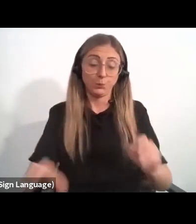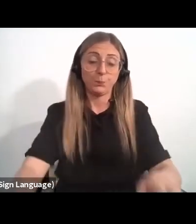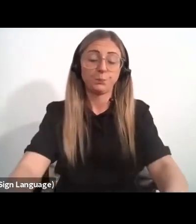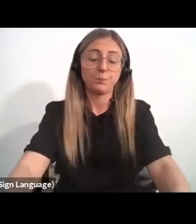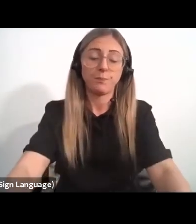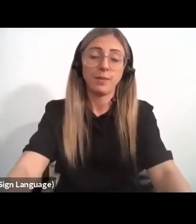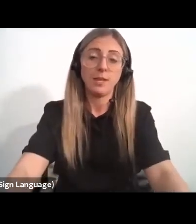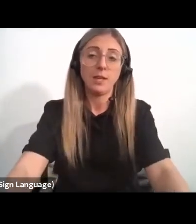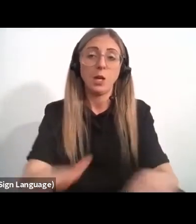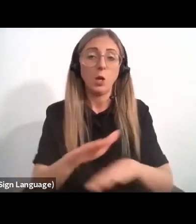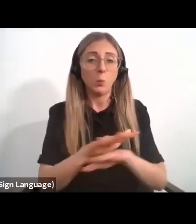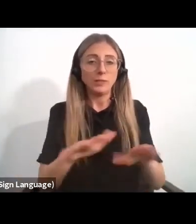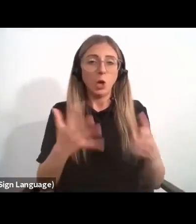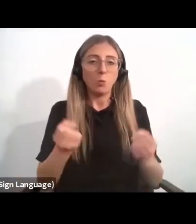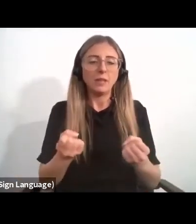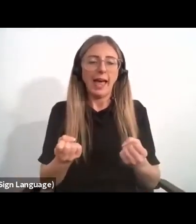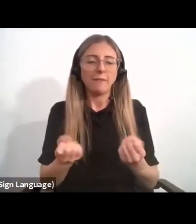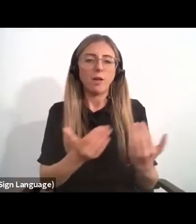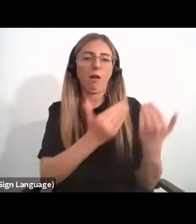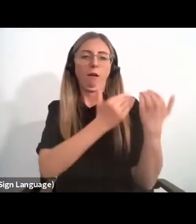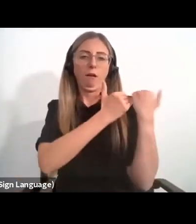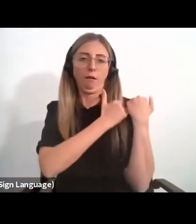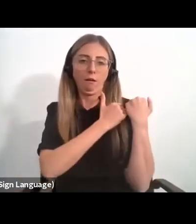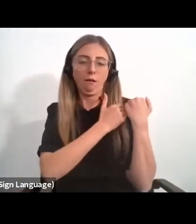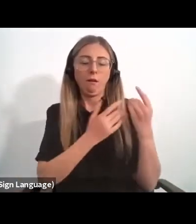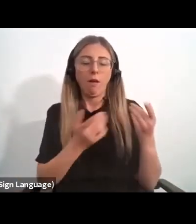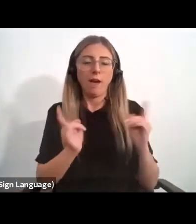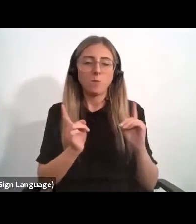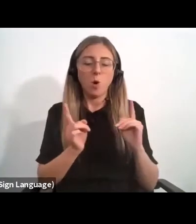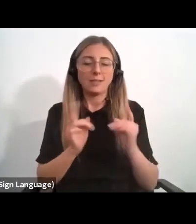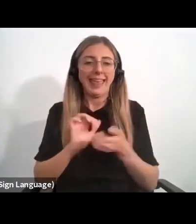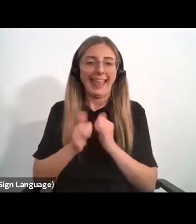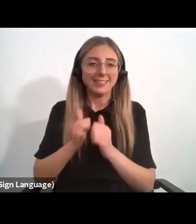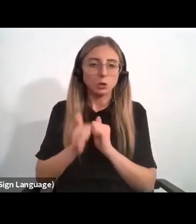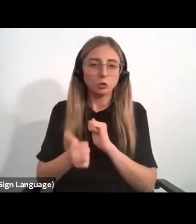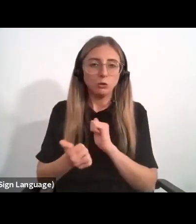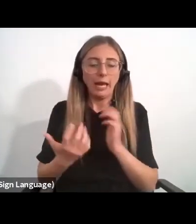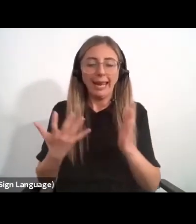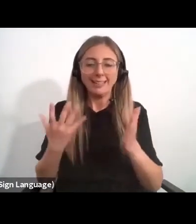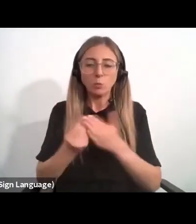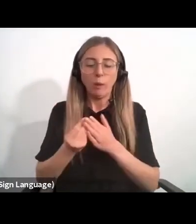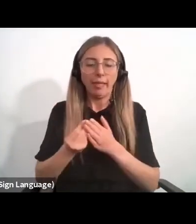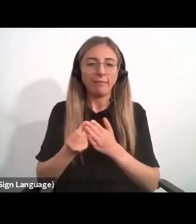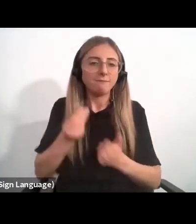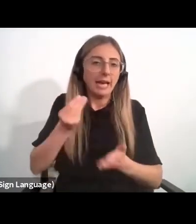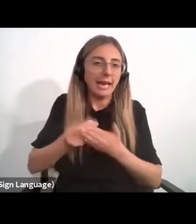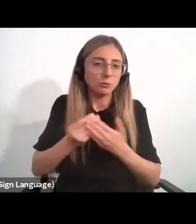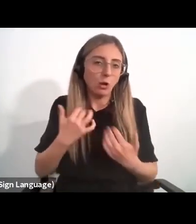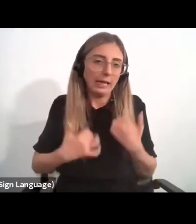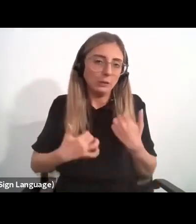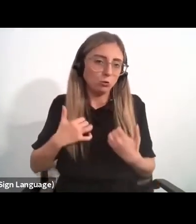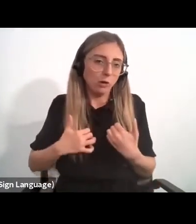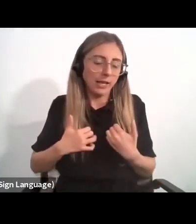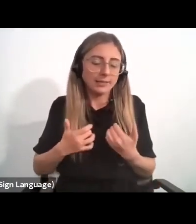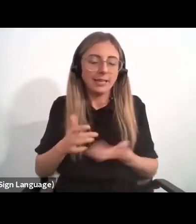we do not carry the burden of entrenched industries with vested financial interests that perpetuate business as